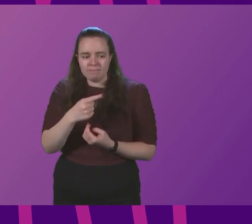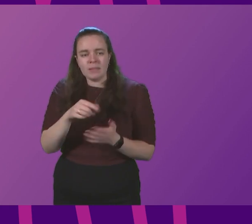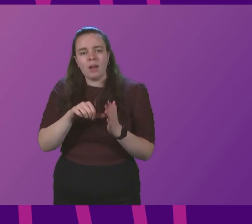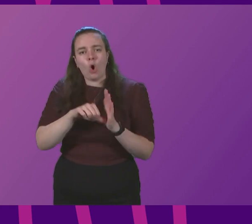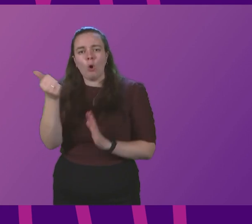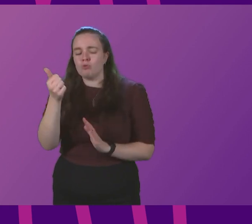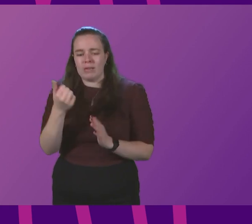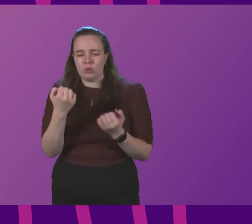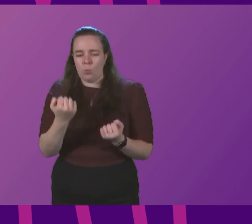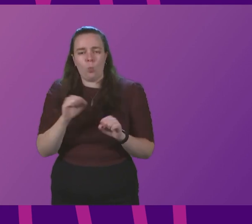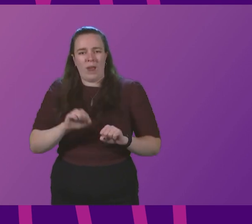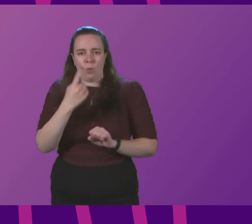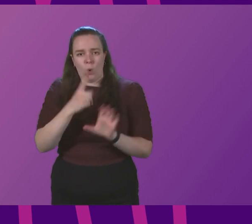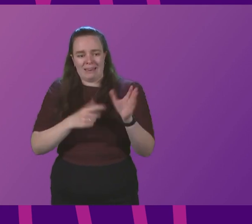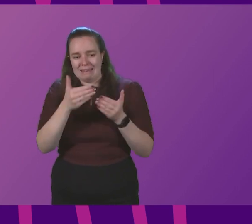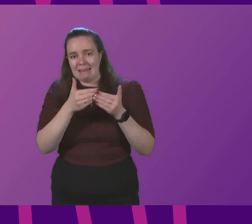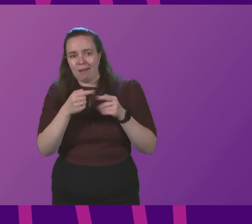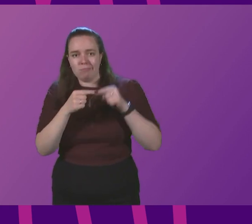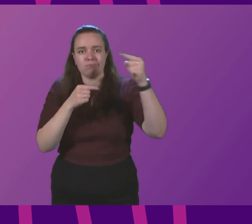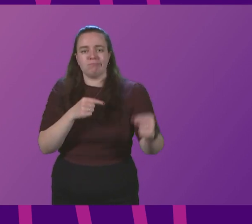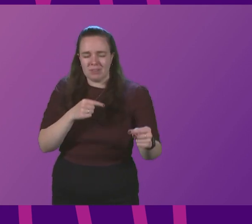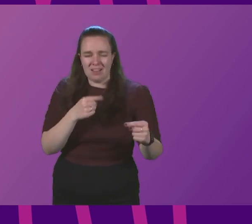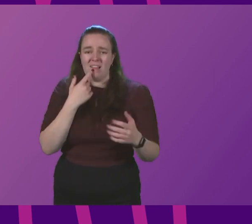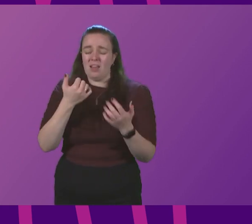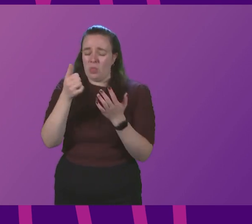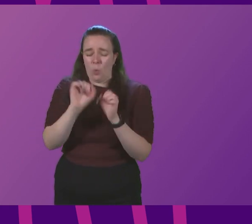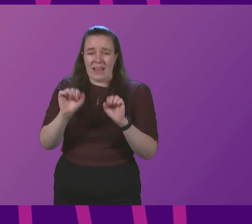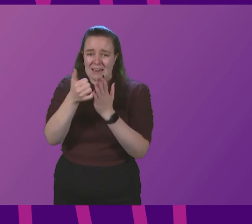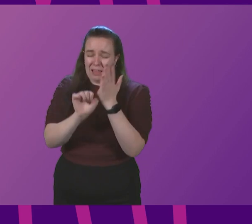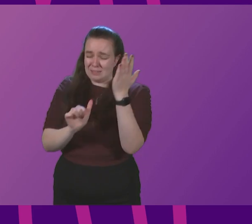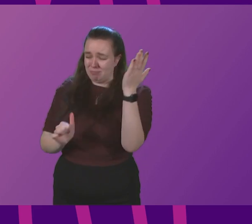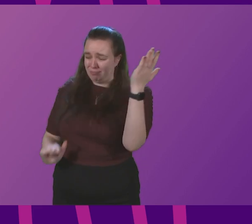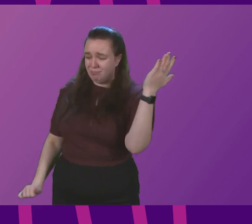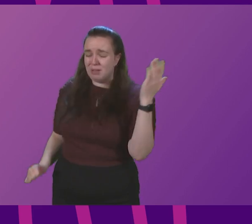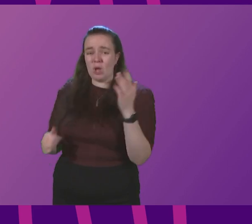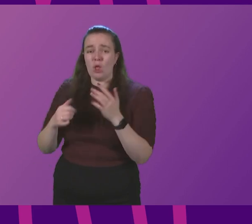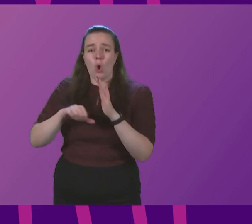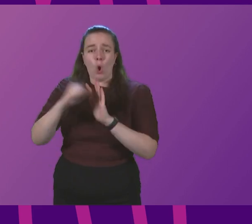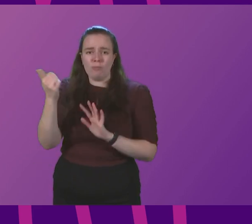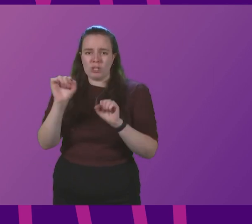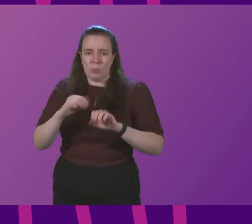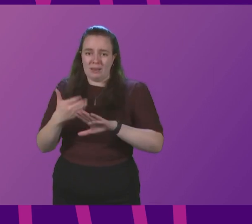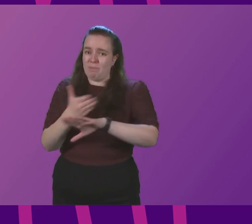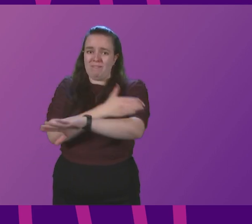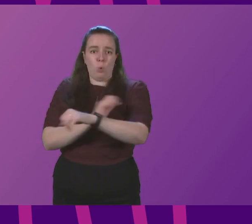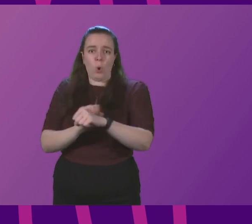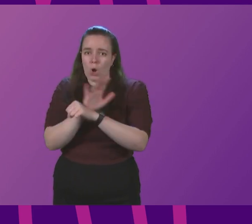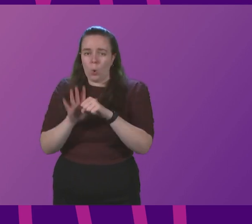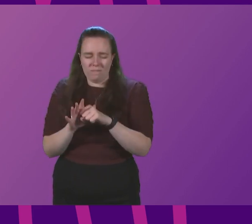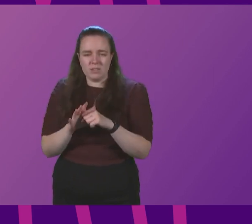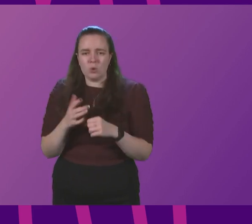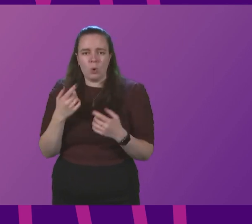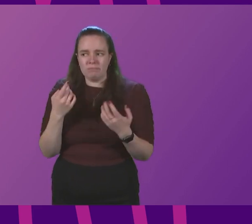year. The backlog is only getting longer. Operations remain well below pre-COVID levels. So what can the First Minister tell my